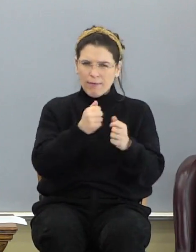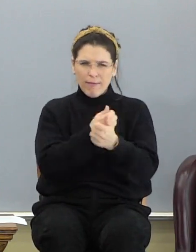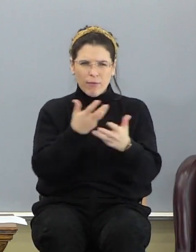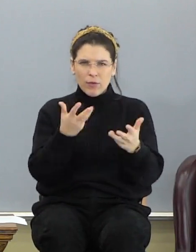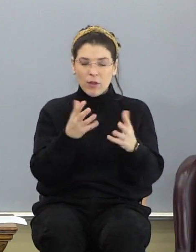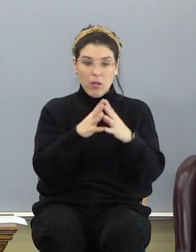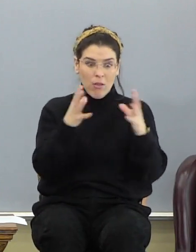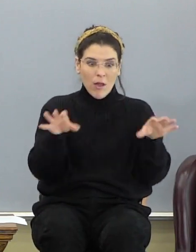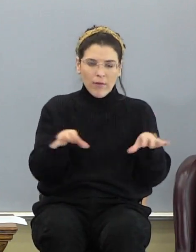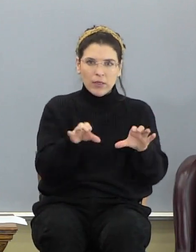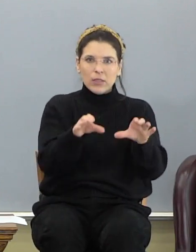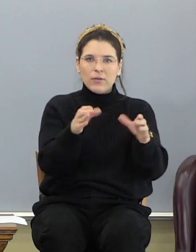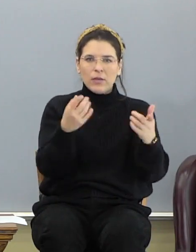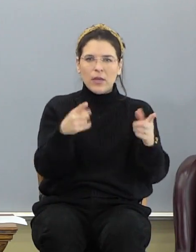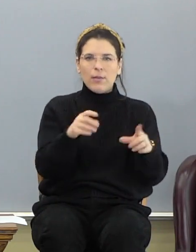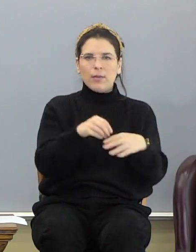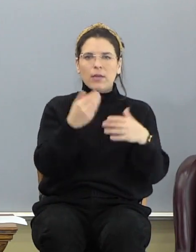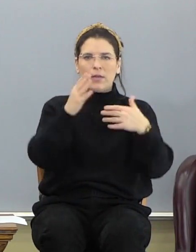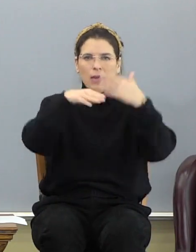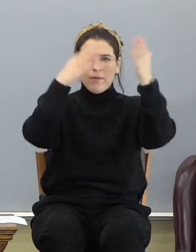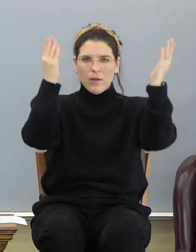There's a lot of activity going on in heaven.